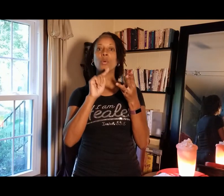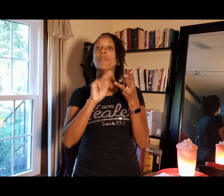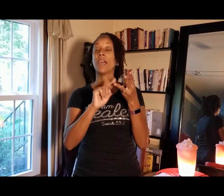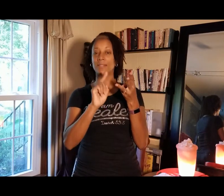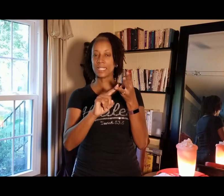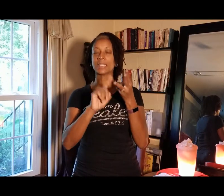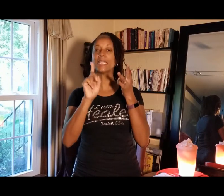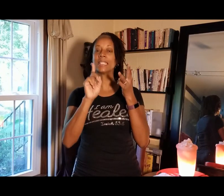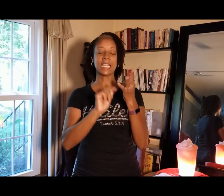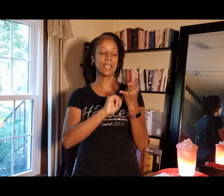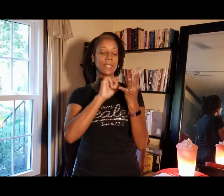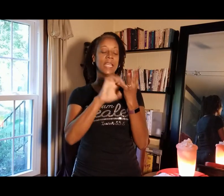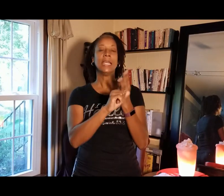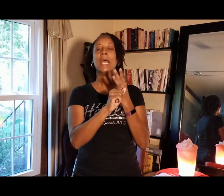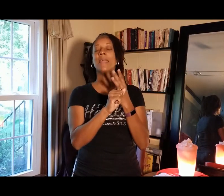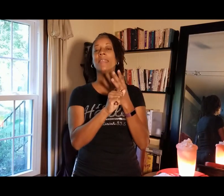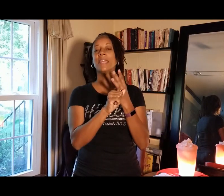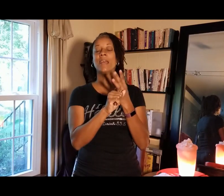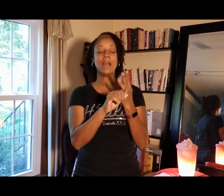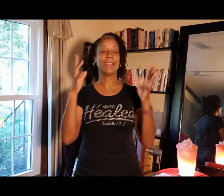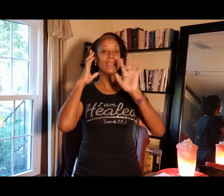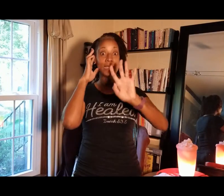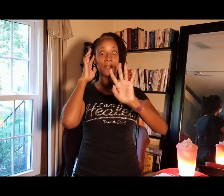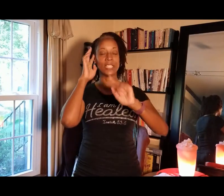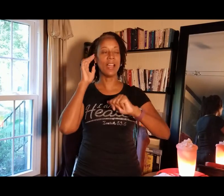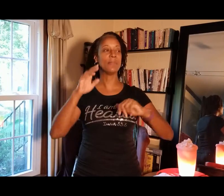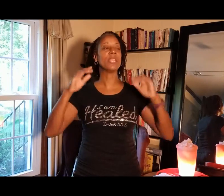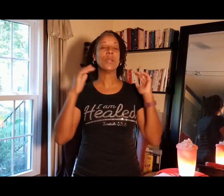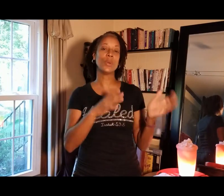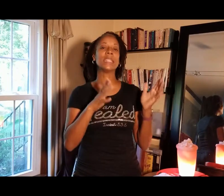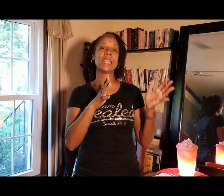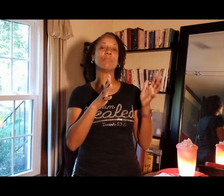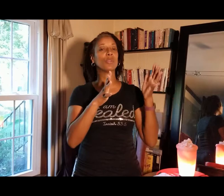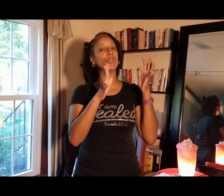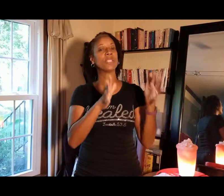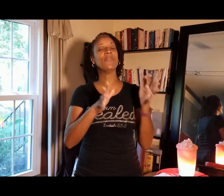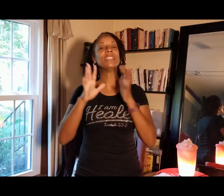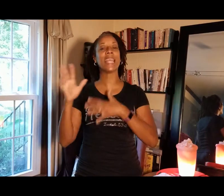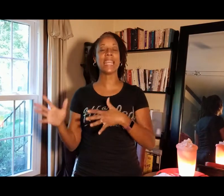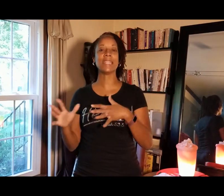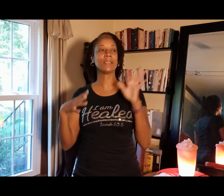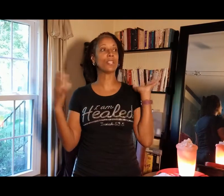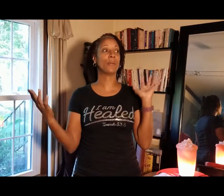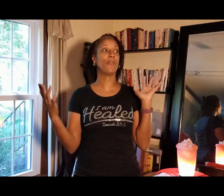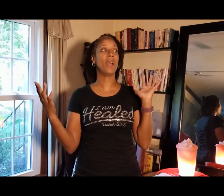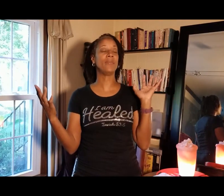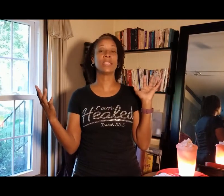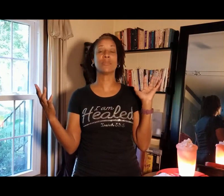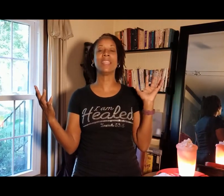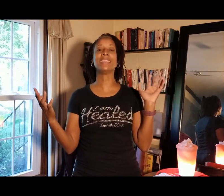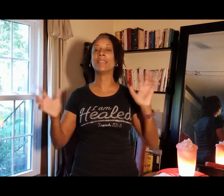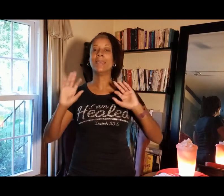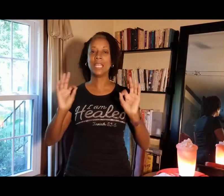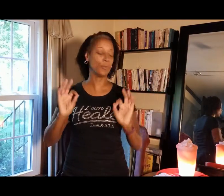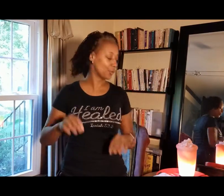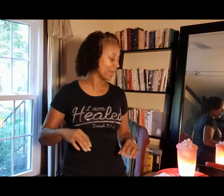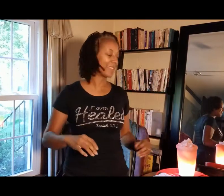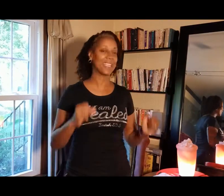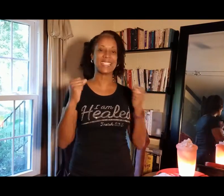four, five, six, six times. And then, uh, seven times. We did that both for sevens and eights. took about five, six minutes. It was great. The kids